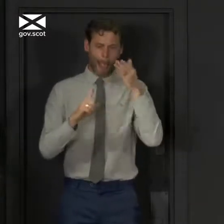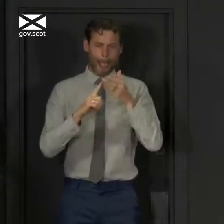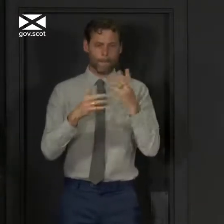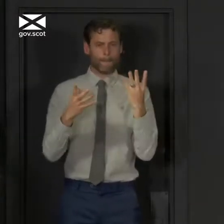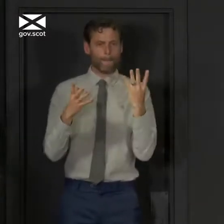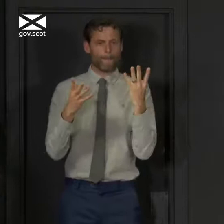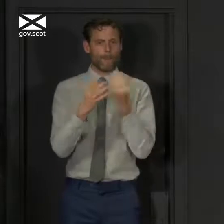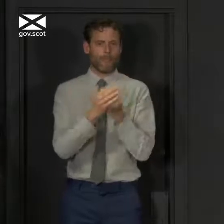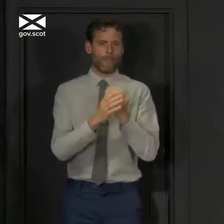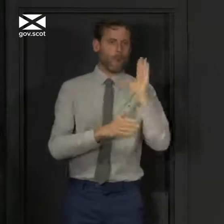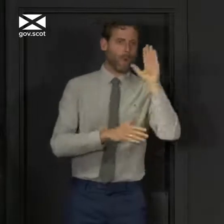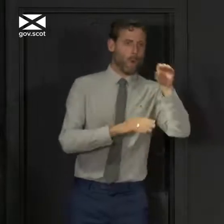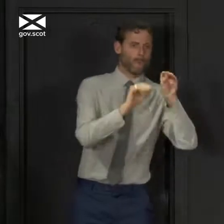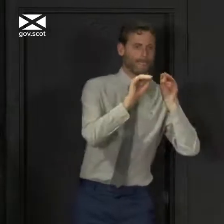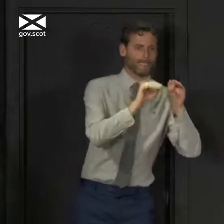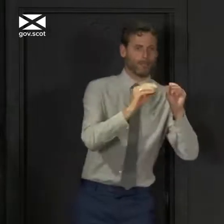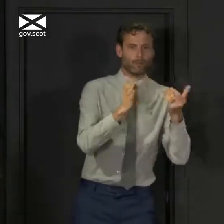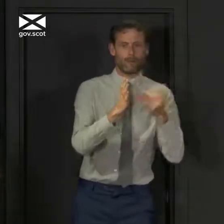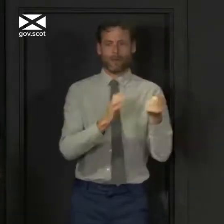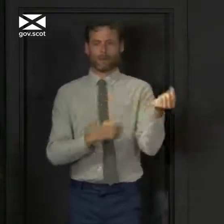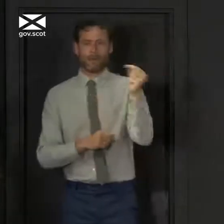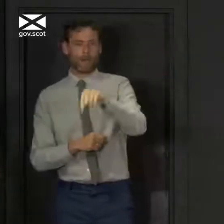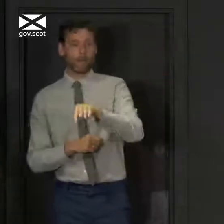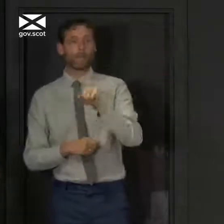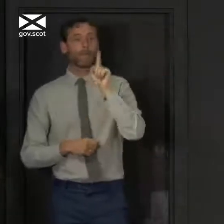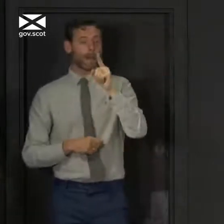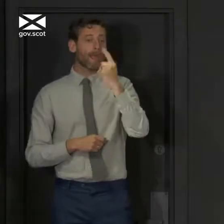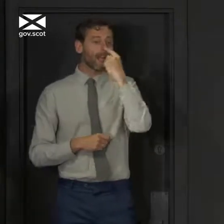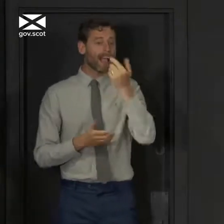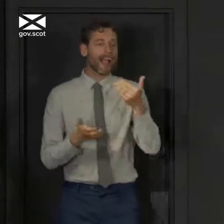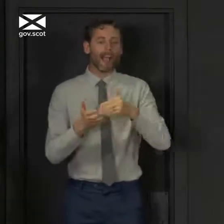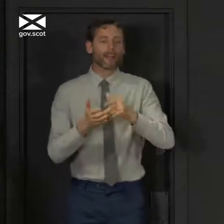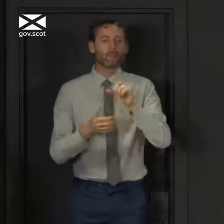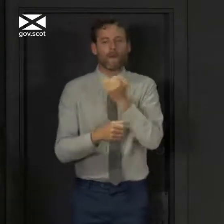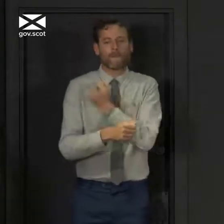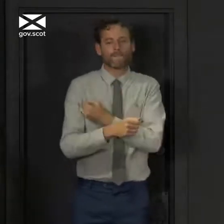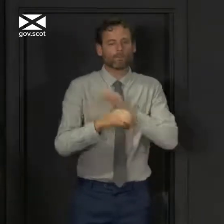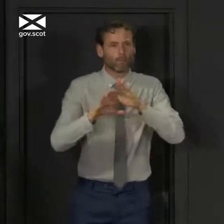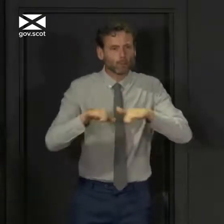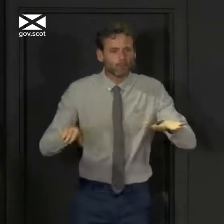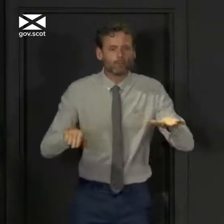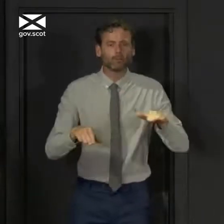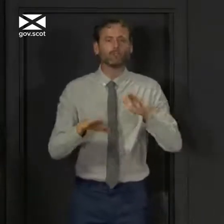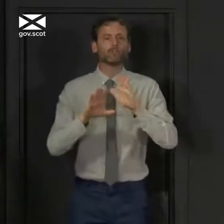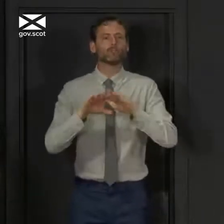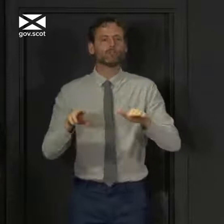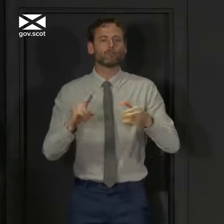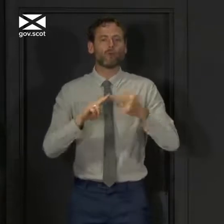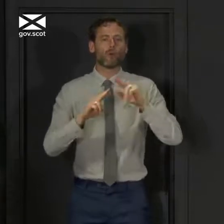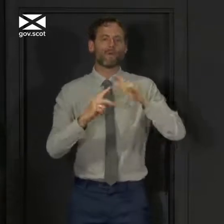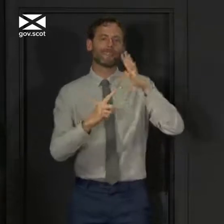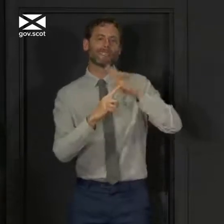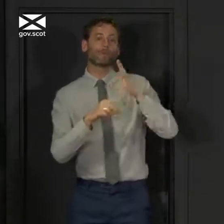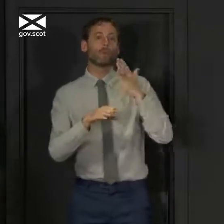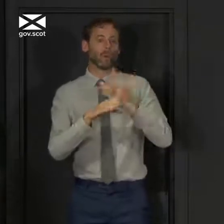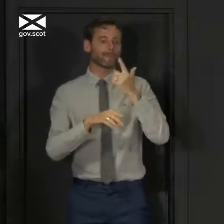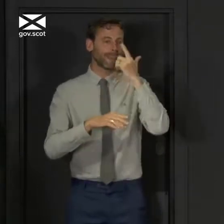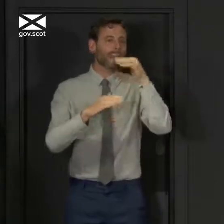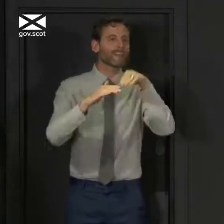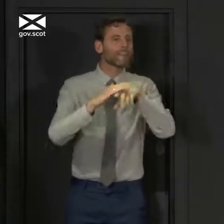will be available to a larger number of children who most need it, for example, vulnerable children and children of essential workers.